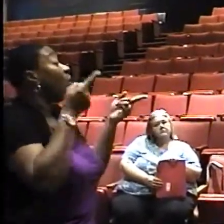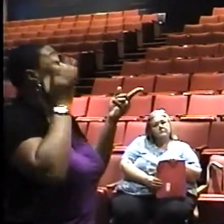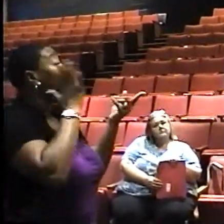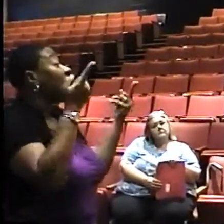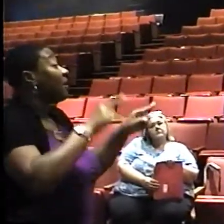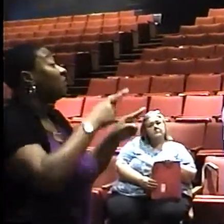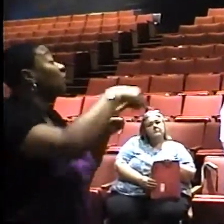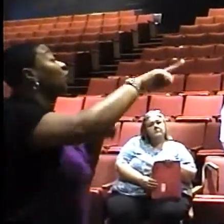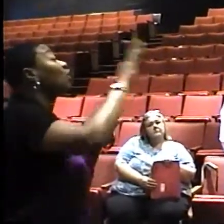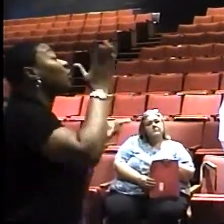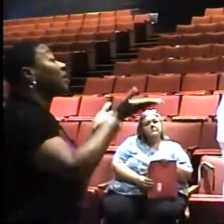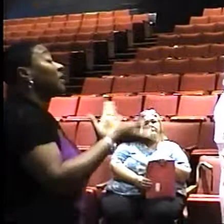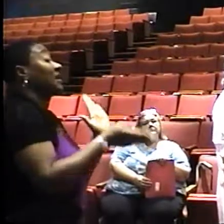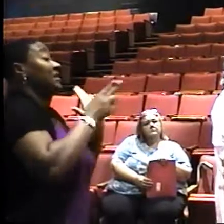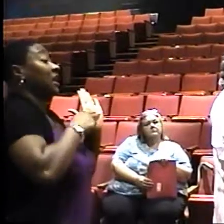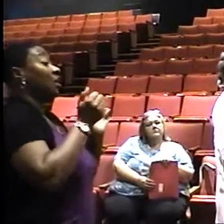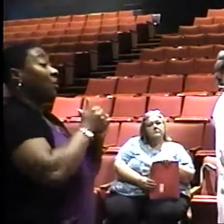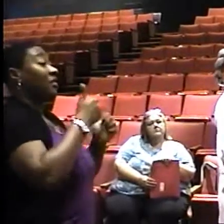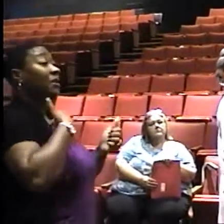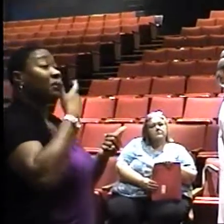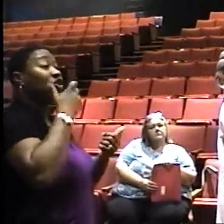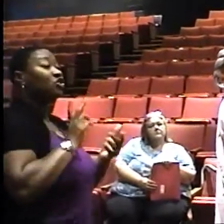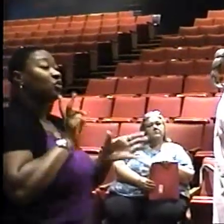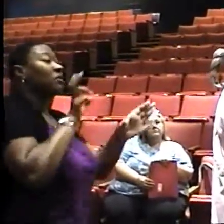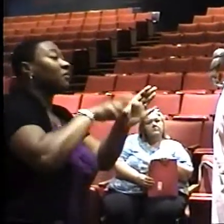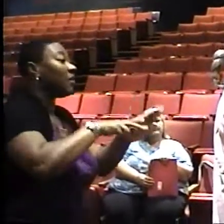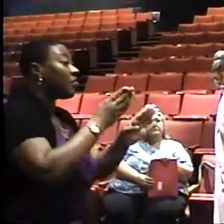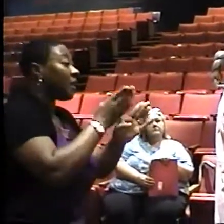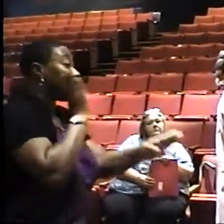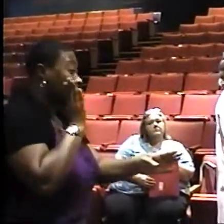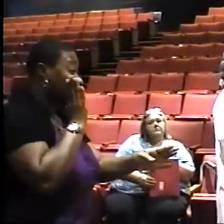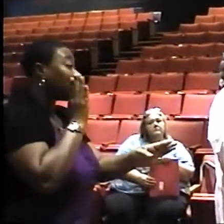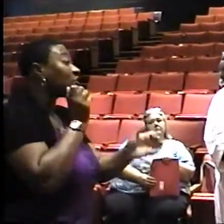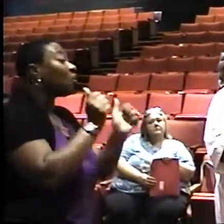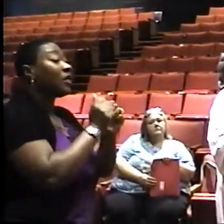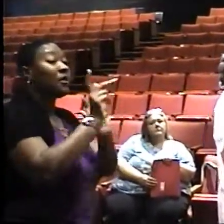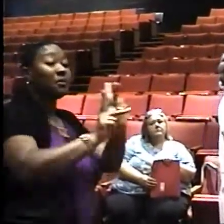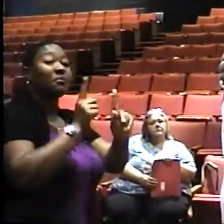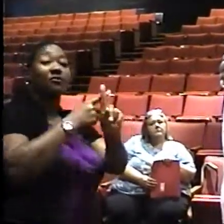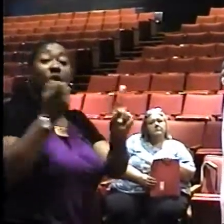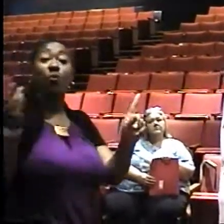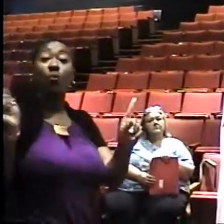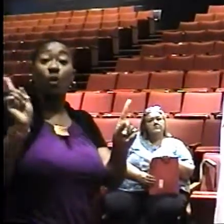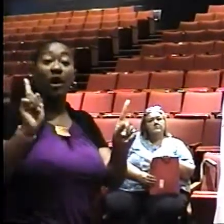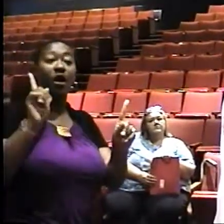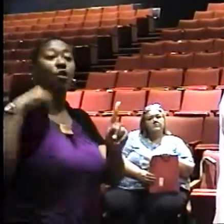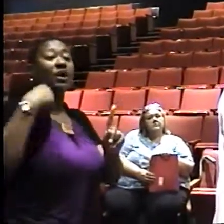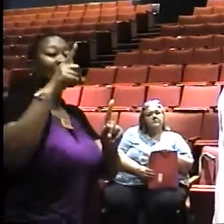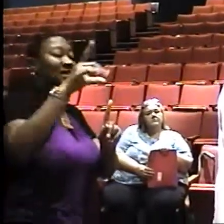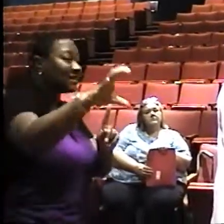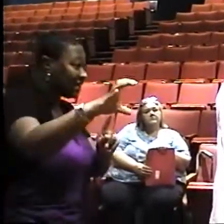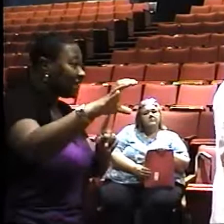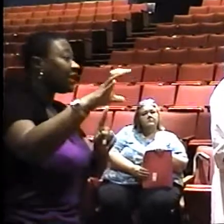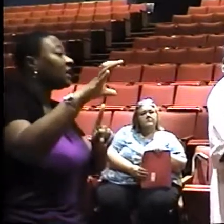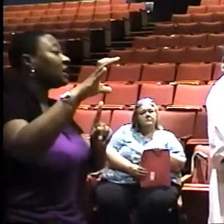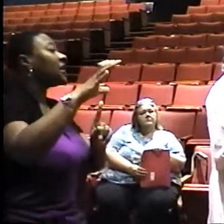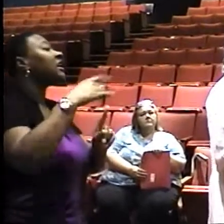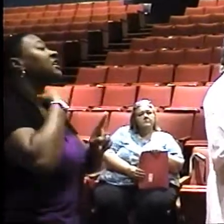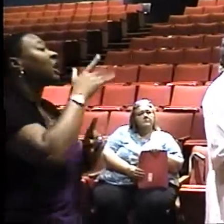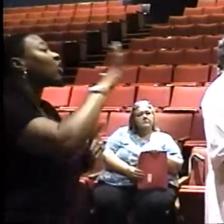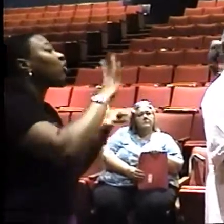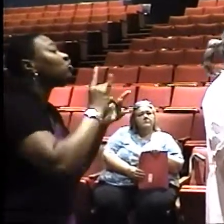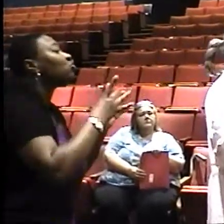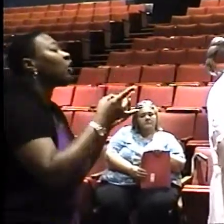want to sign up with me because you want to get on the bus with the people from Washington DC and tell your